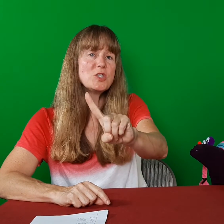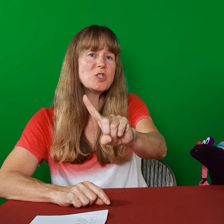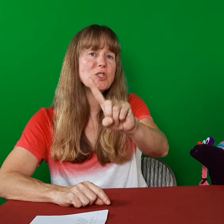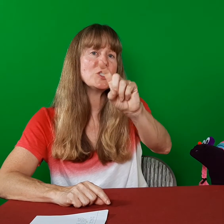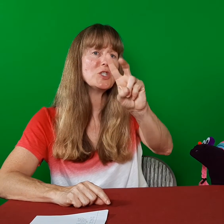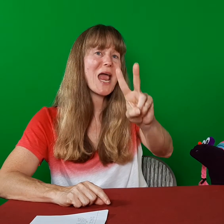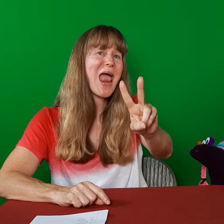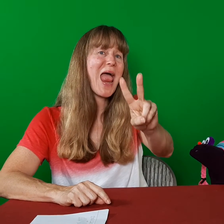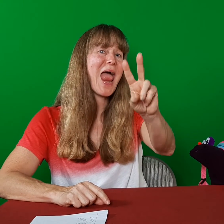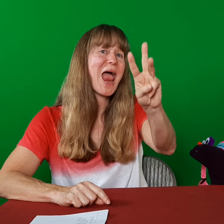Jam.